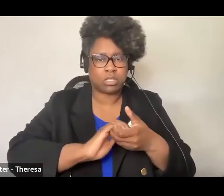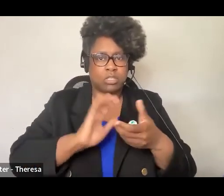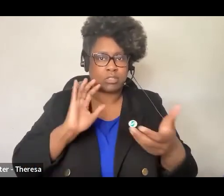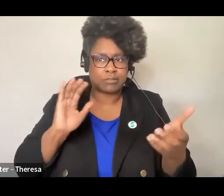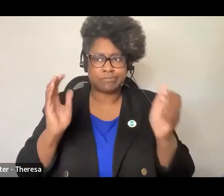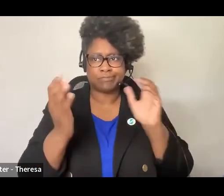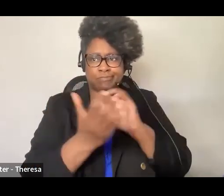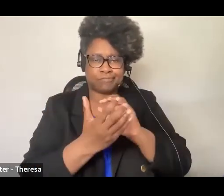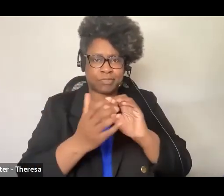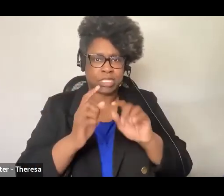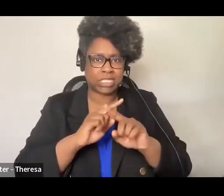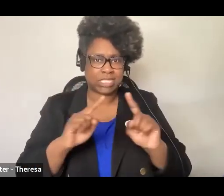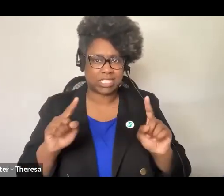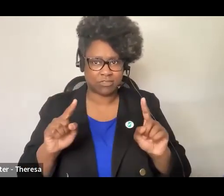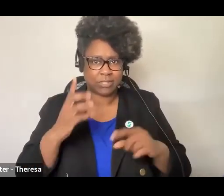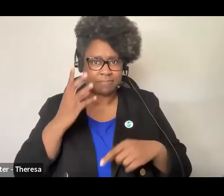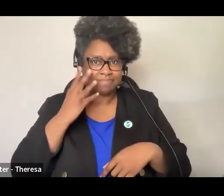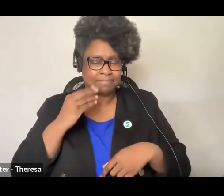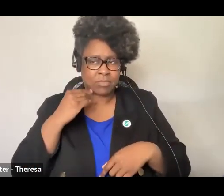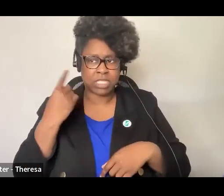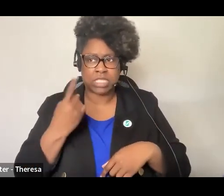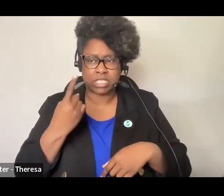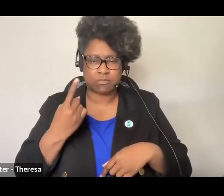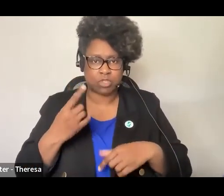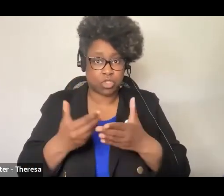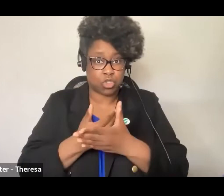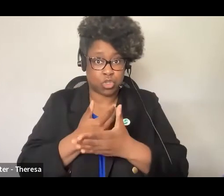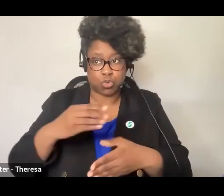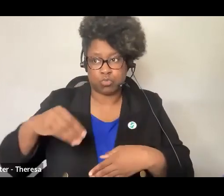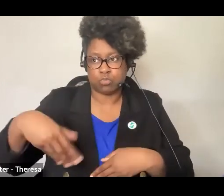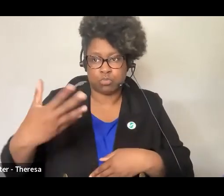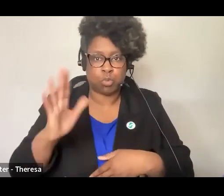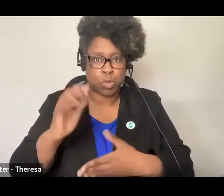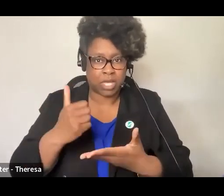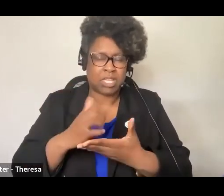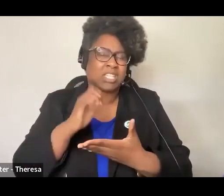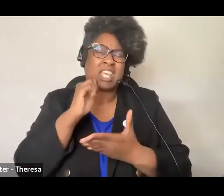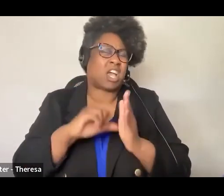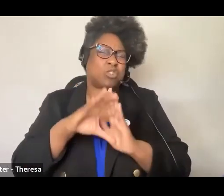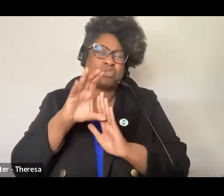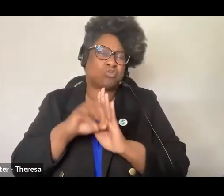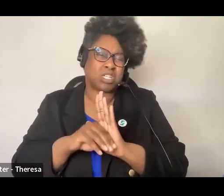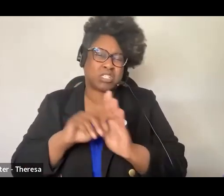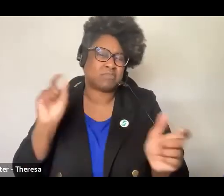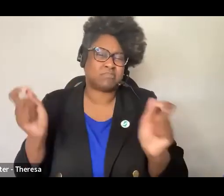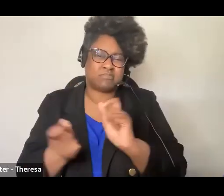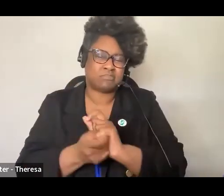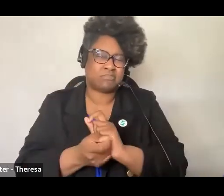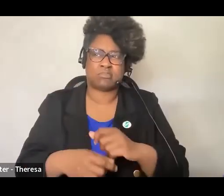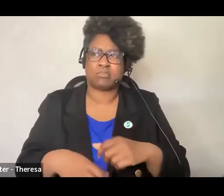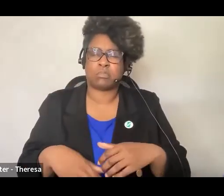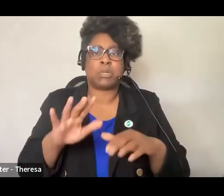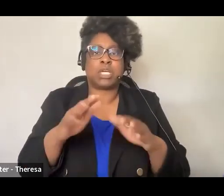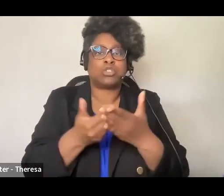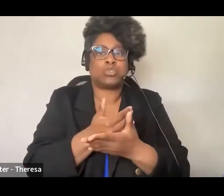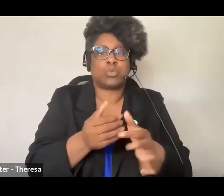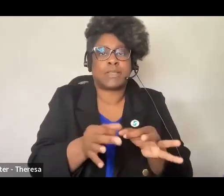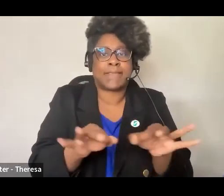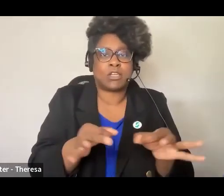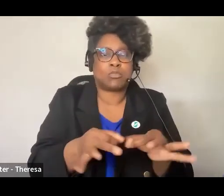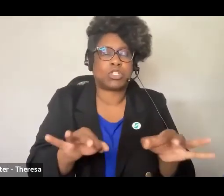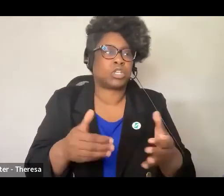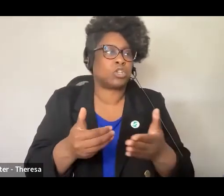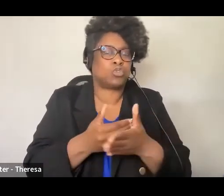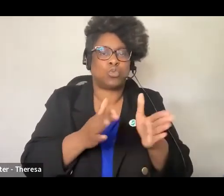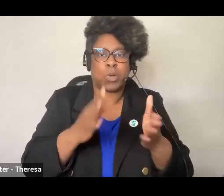introducing something new that might be useful. And I don't mean a, you know, kind of a new curriculum or new approach to change, but even new language, new ways of thinking. So I think